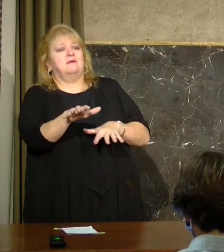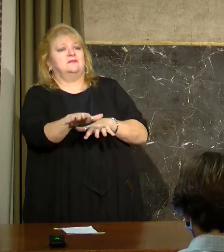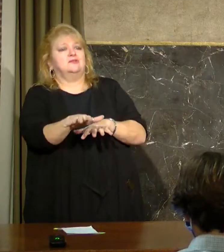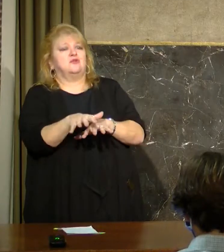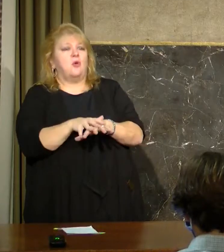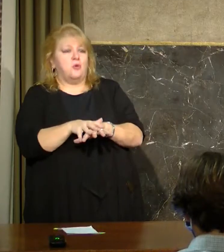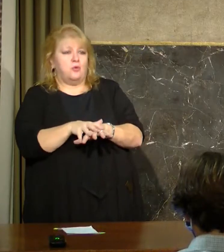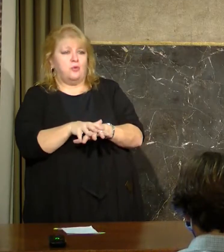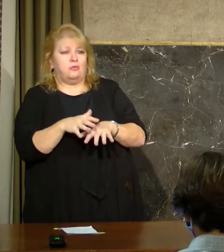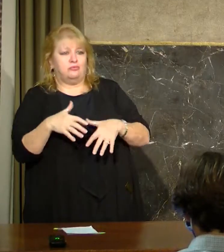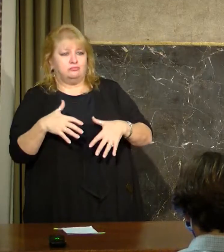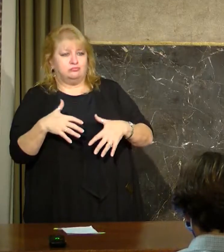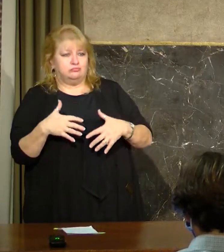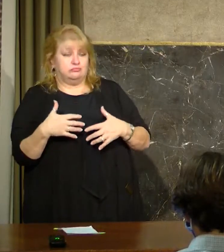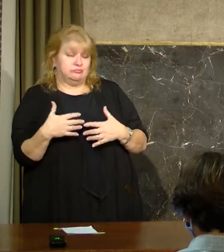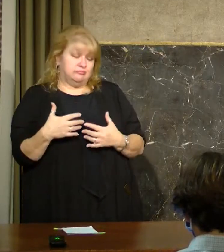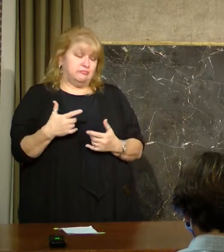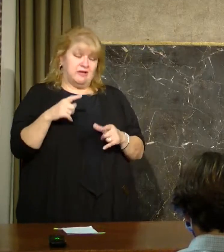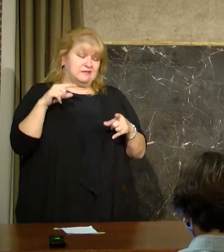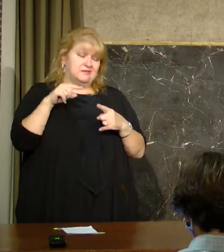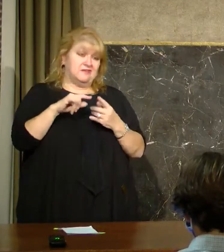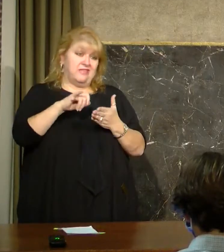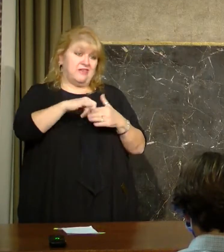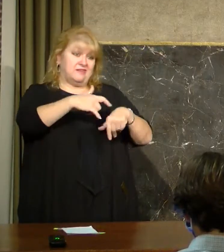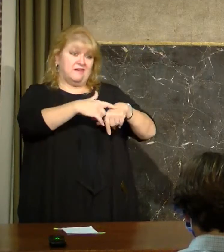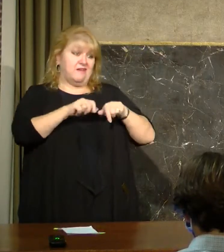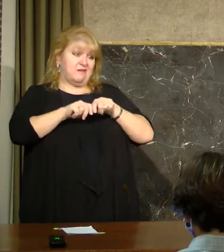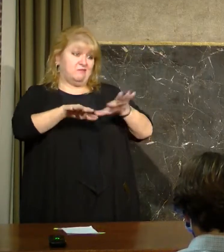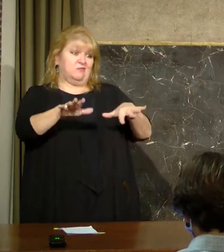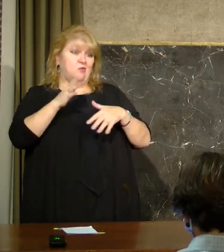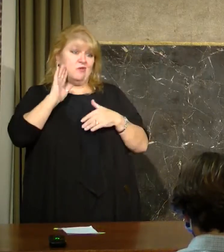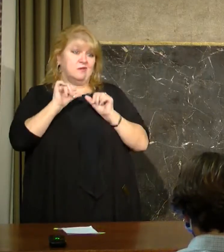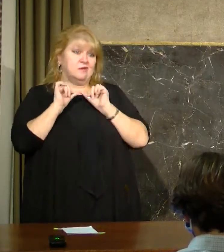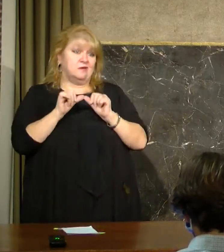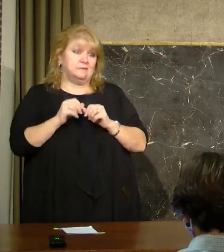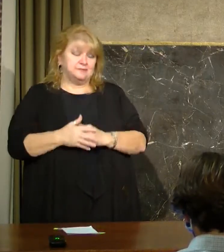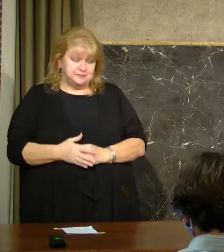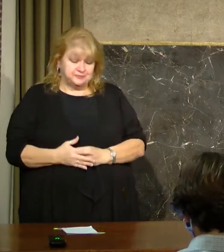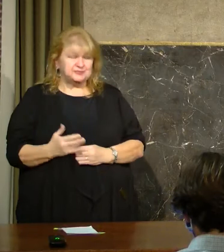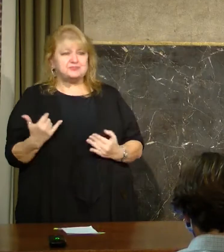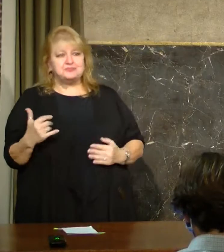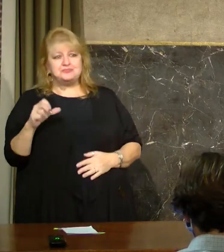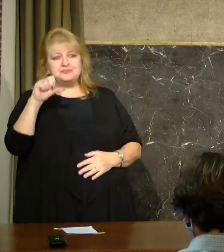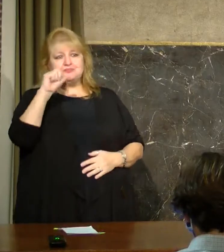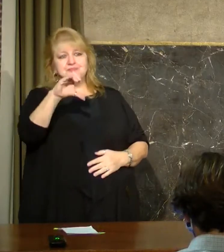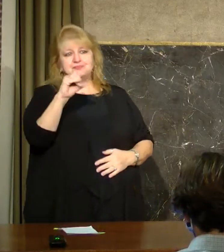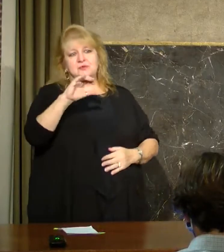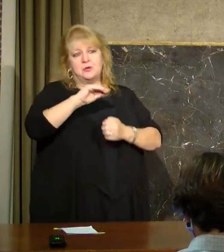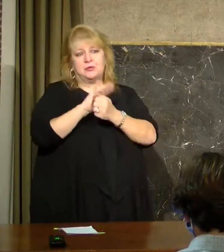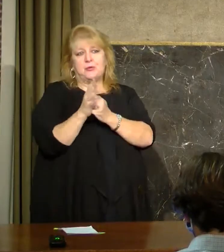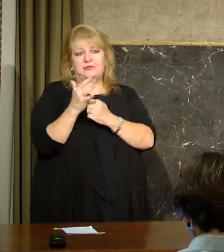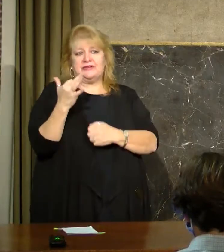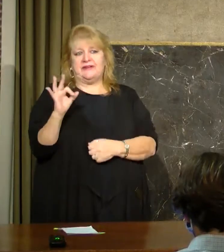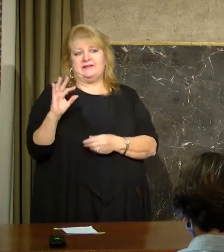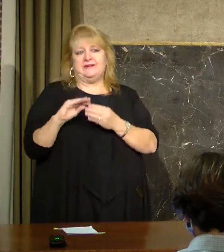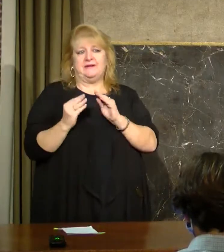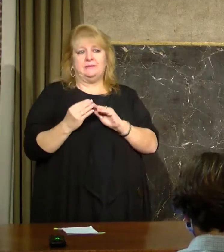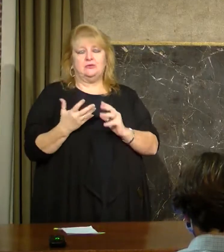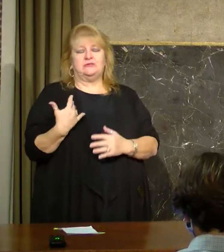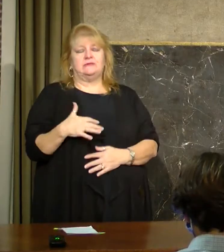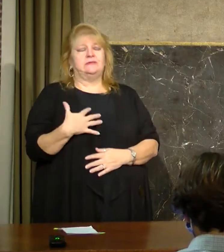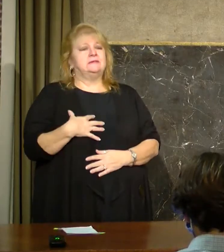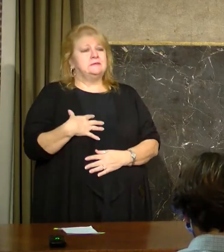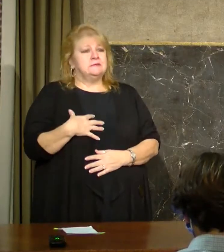But before we get to the vaccine, I want to talk about the COVID numbers, which quite frankly are not good. It is distressing